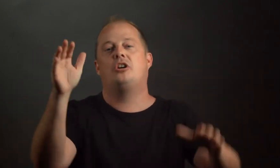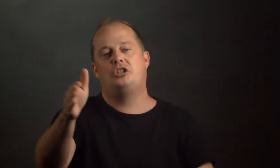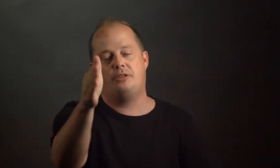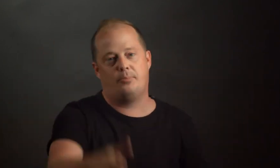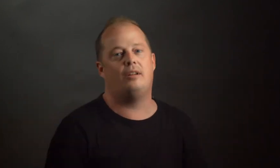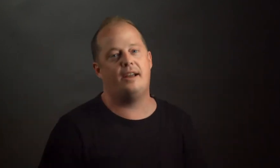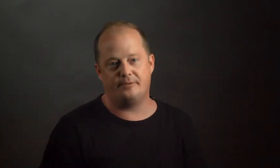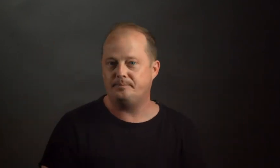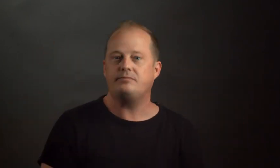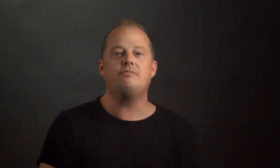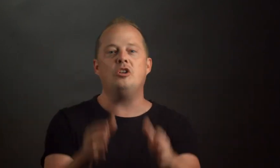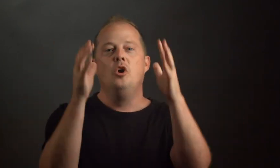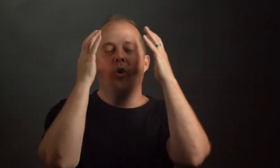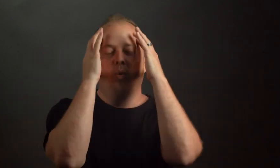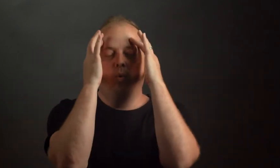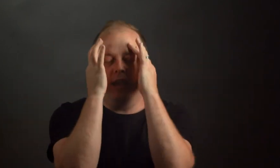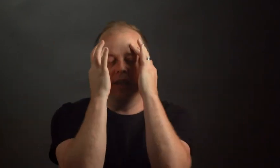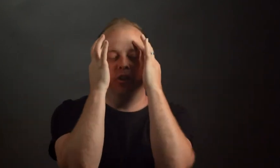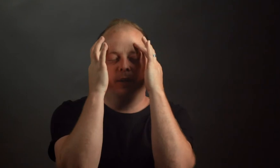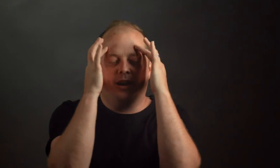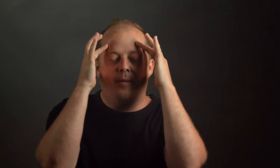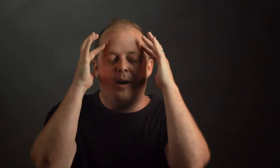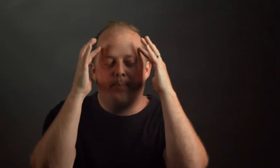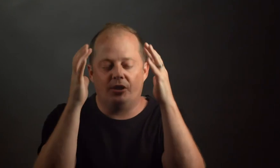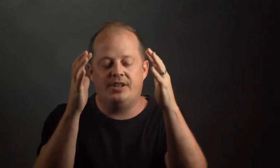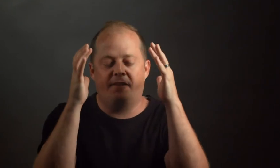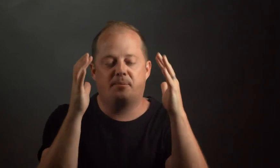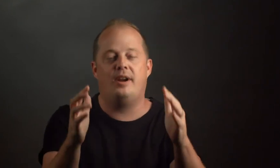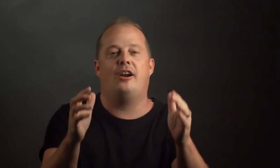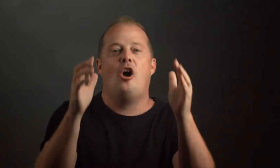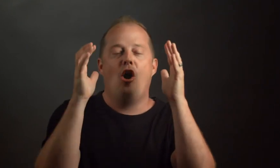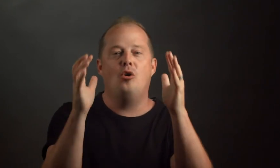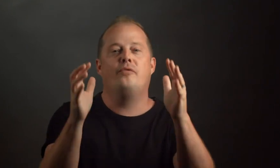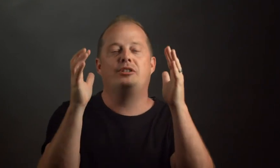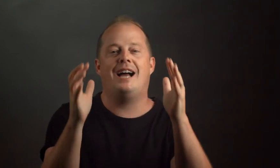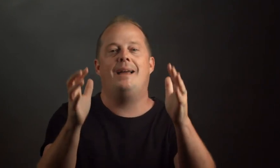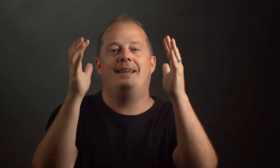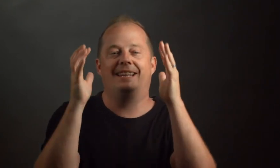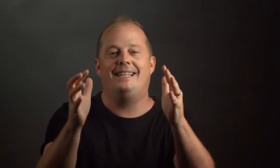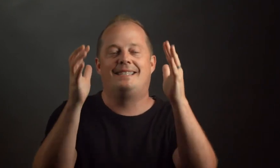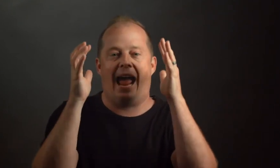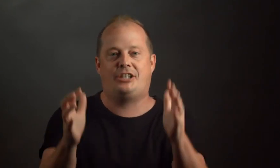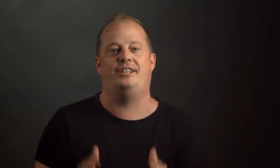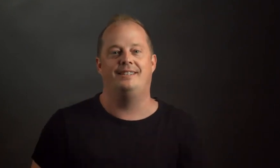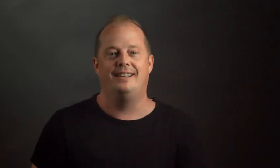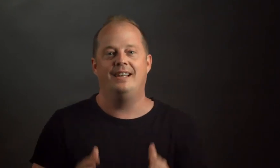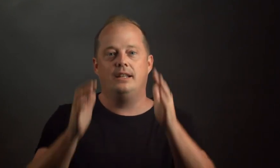encourage you with your prayer life when you become a person of prayer over time it leads to action it